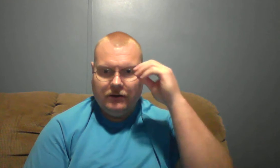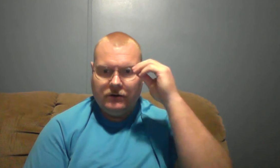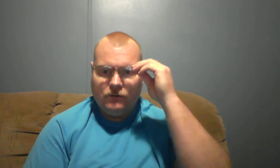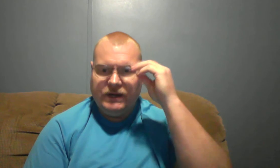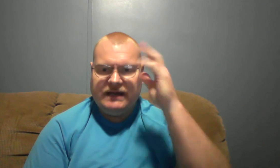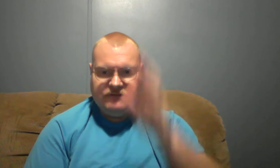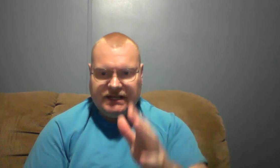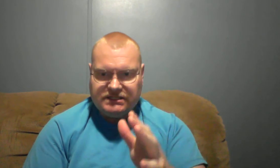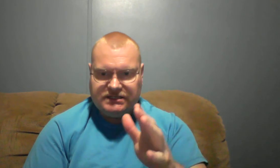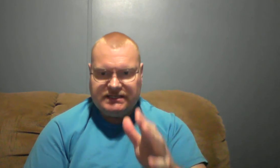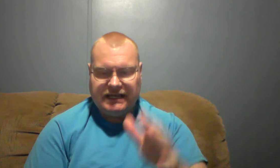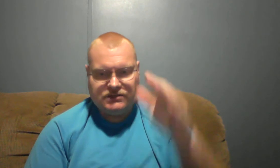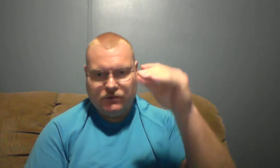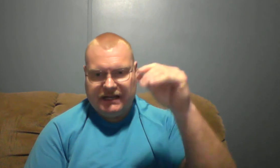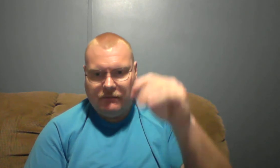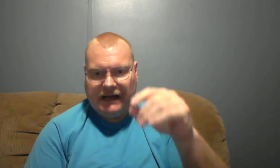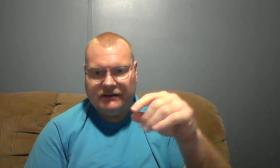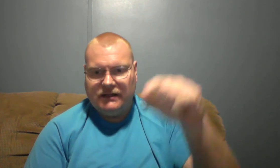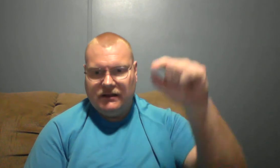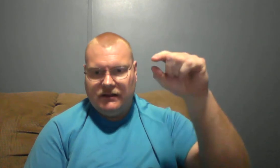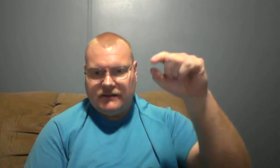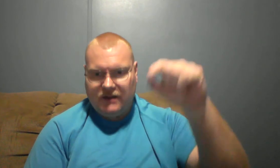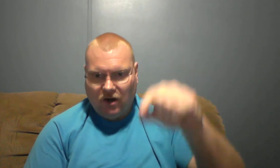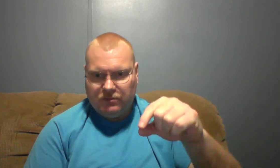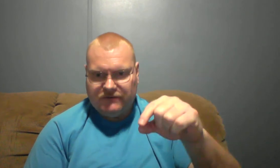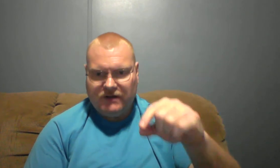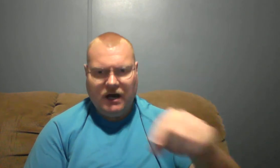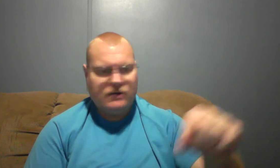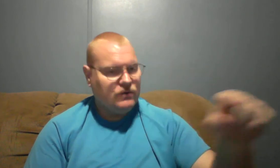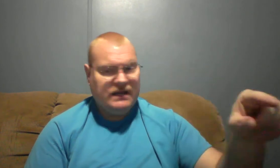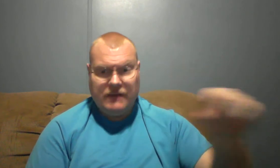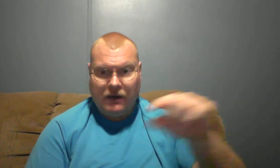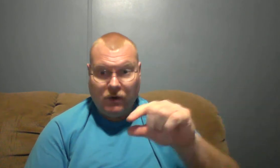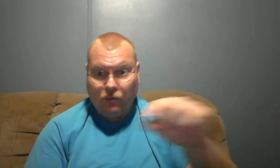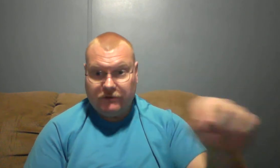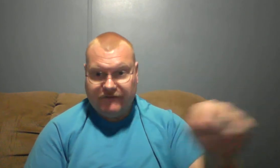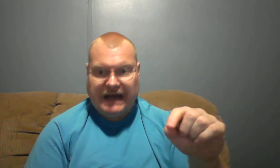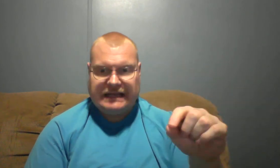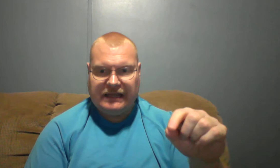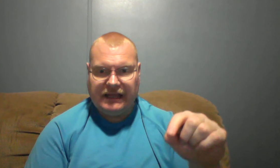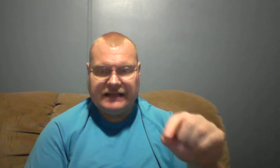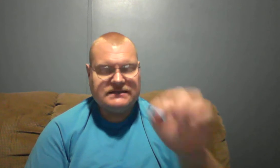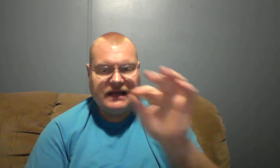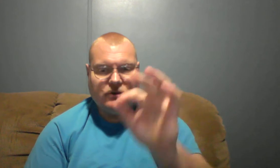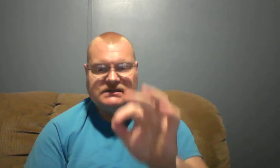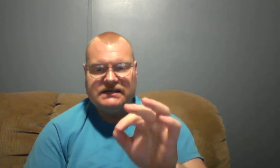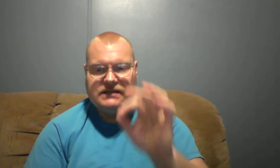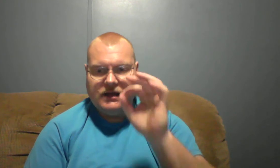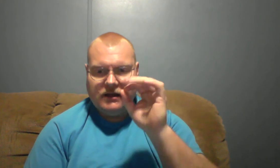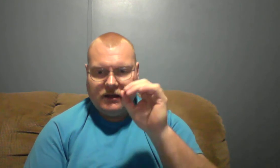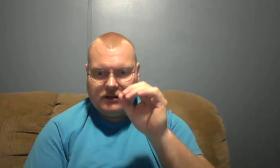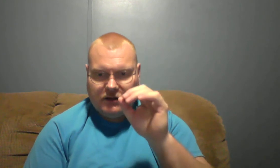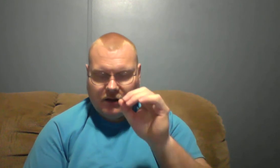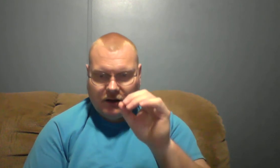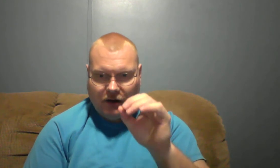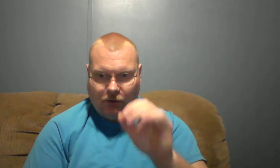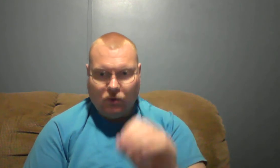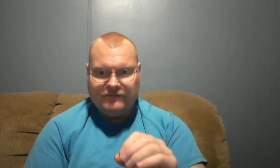read Ephesians 6 read about the armor of God read about what we're fighting against now it says our warfare